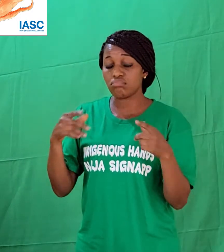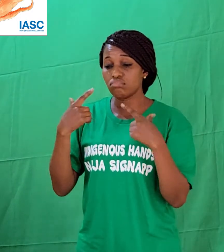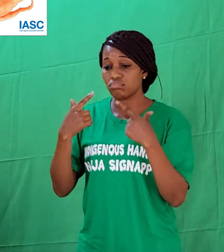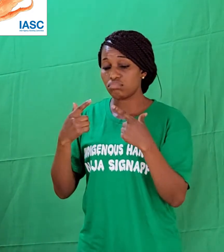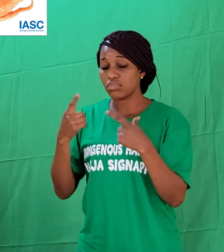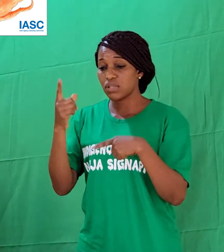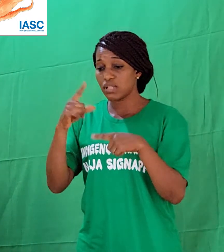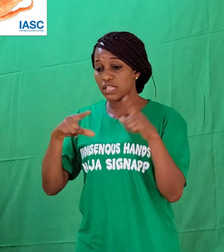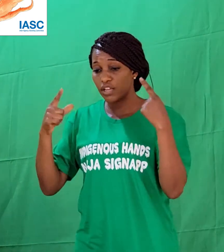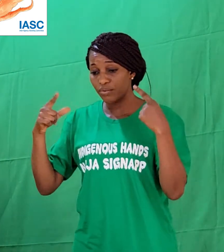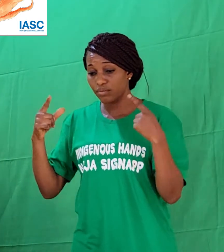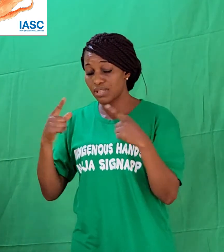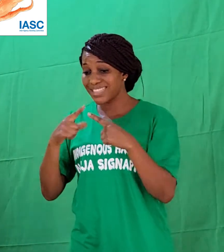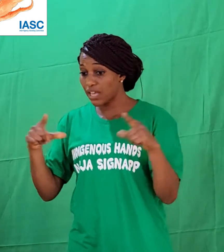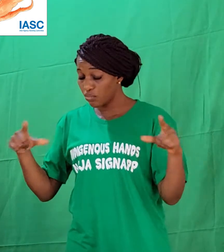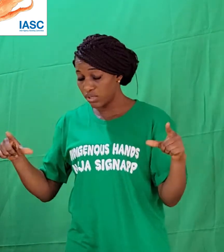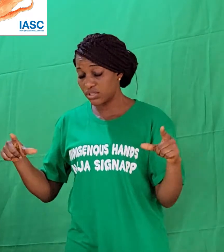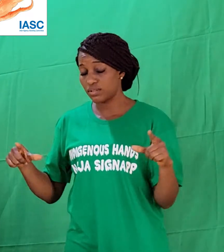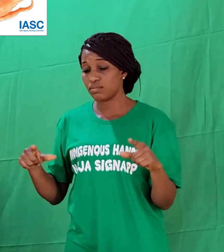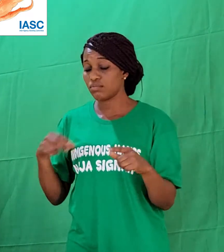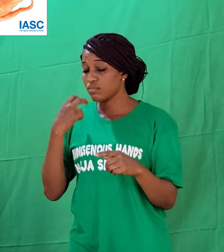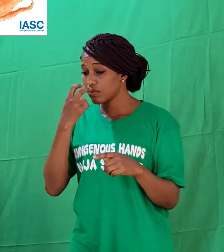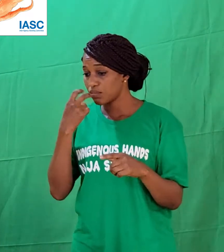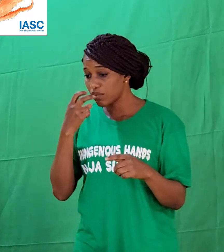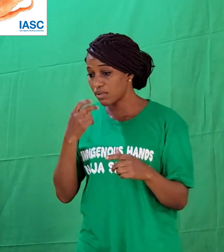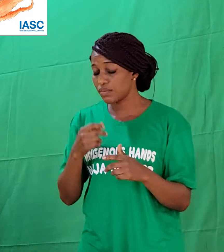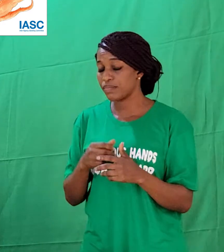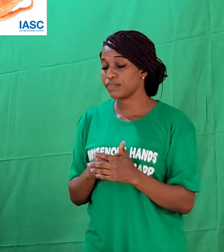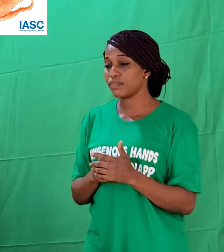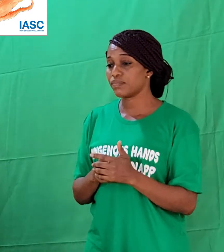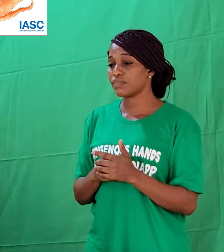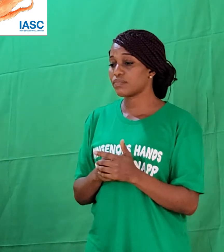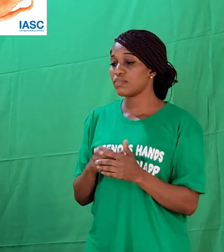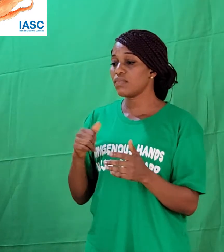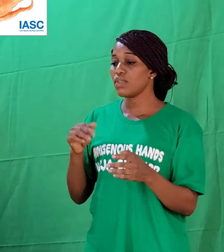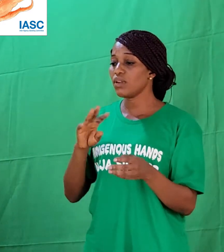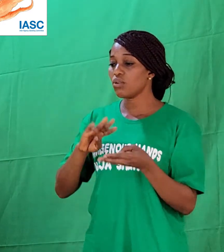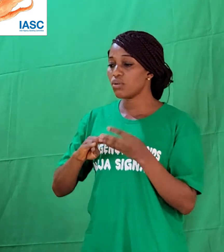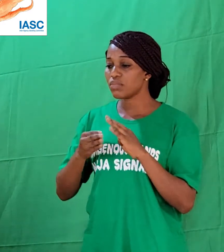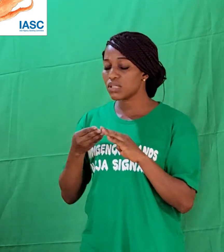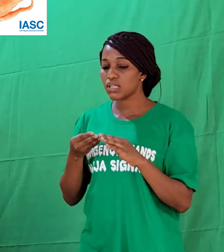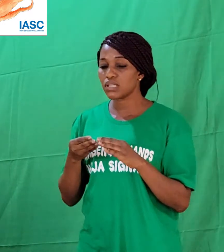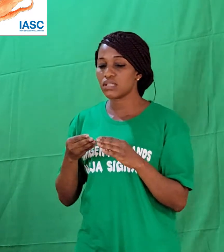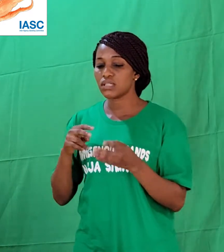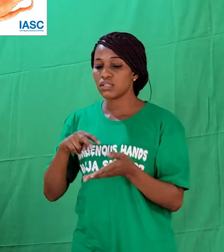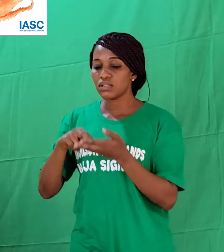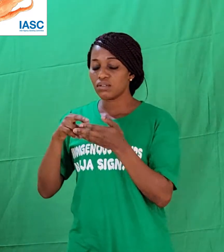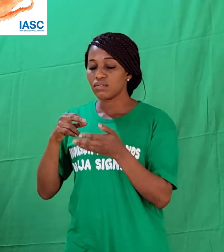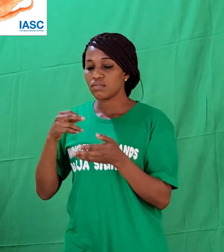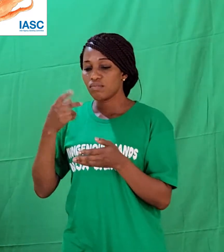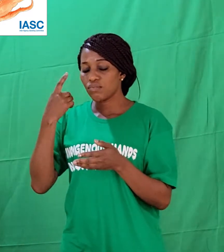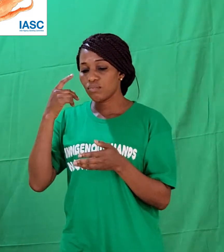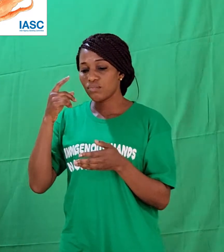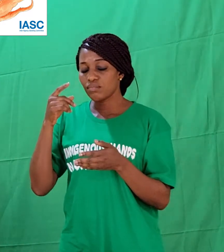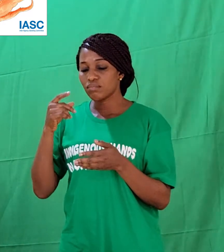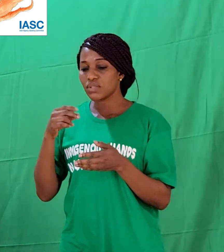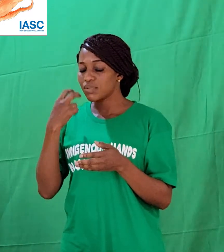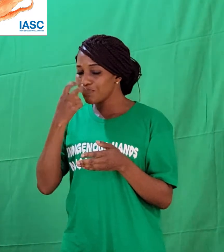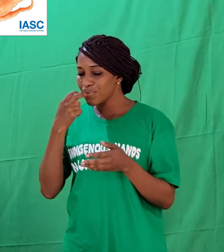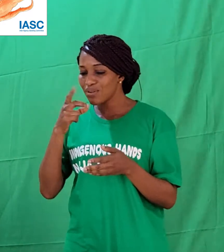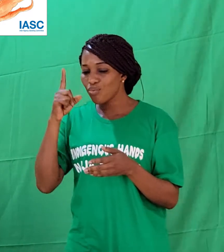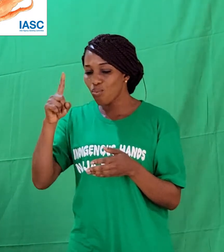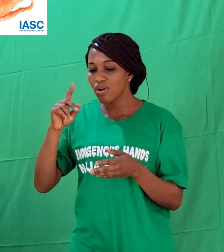from a community that speaks a unique language with which we are known. And I have just told you that I speak Igbo.